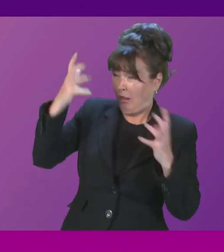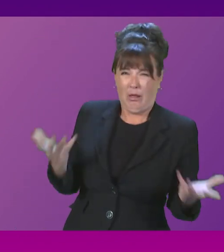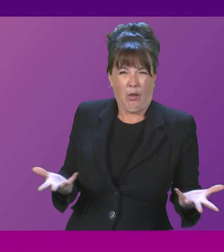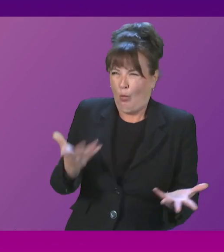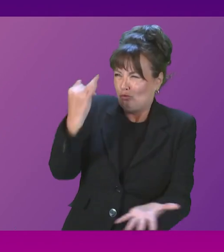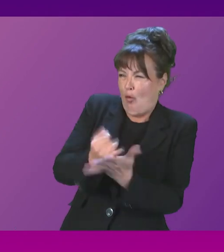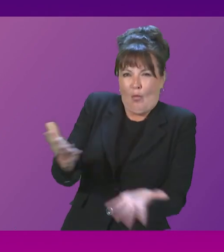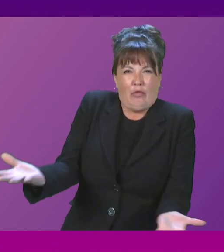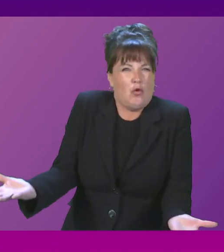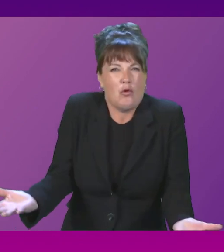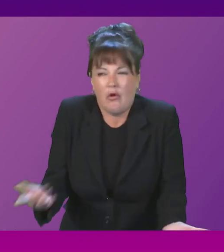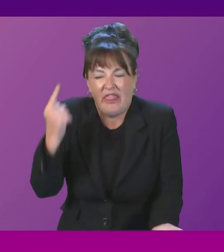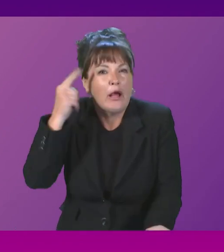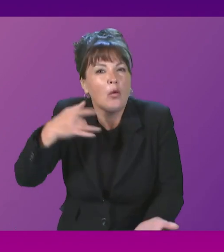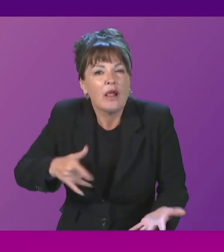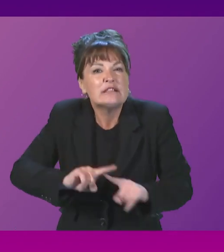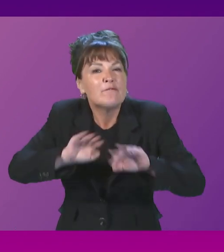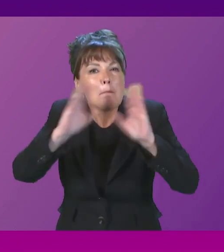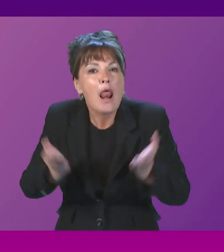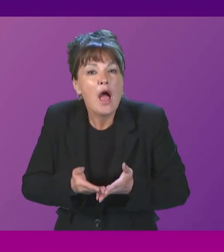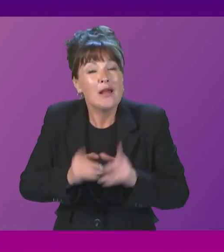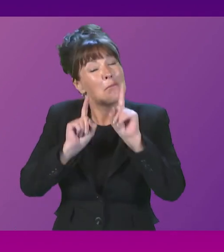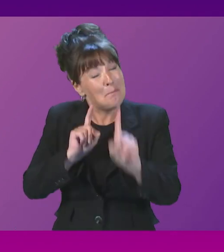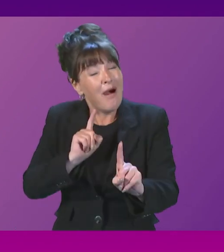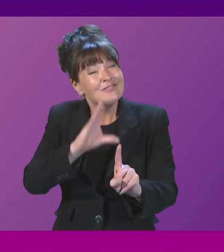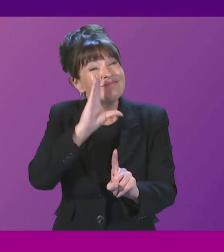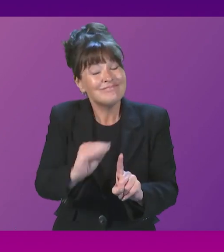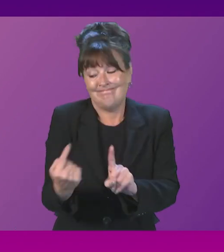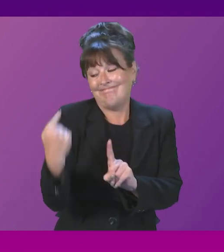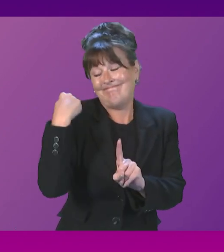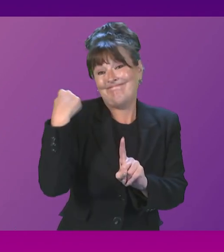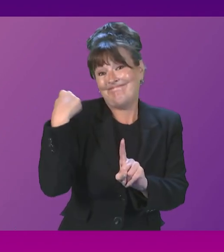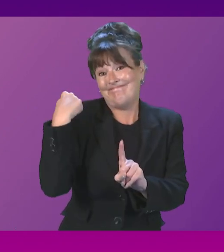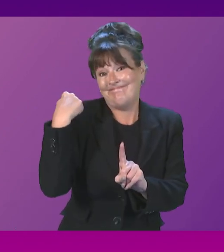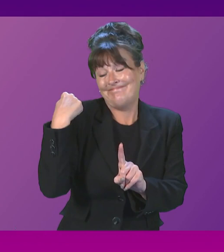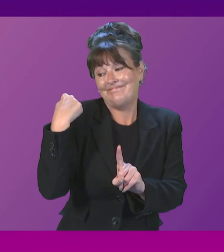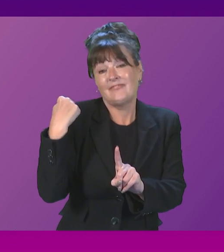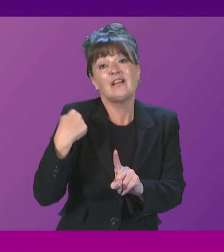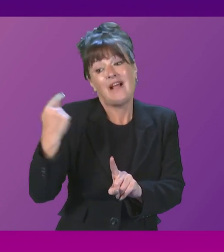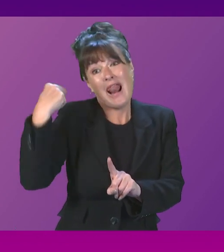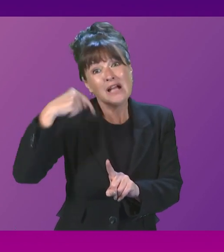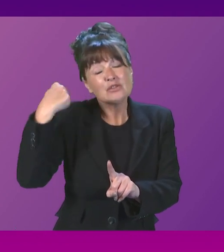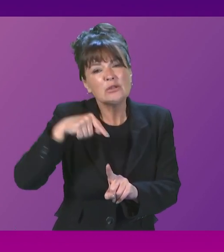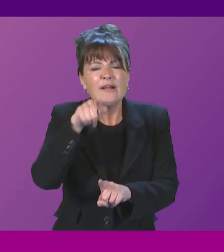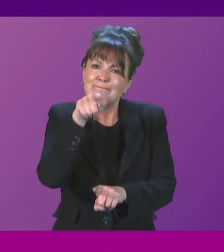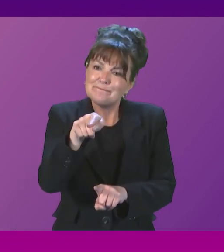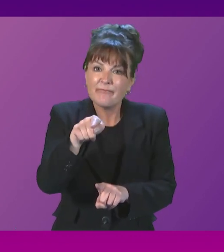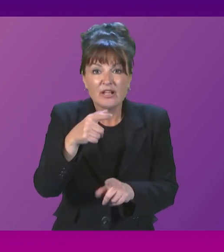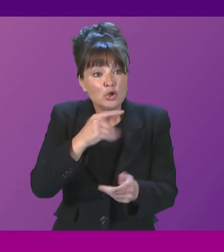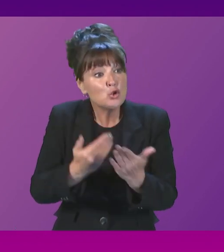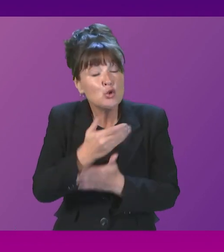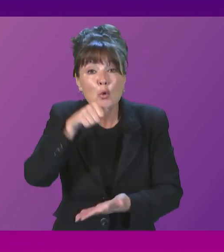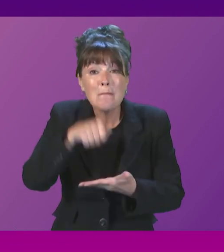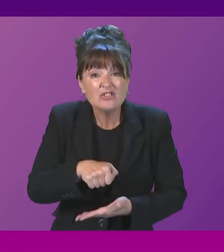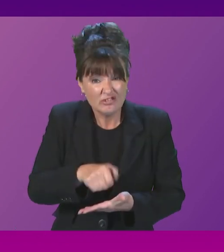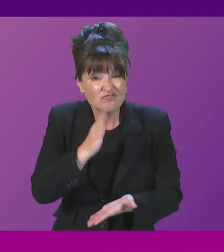last Friday in the so-called mini-budget was economic vandalism and it was economic vandalism